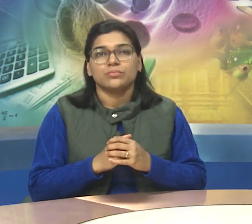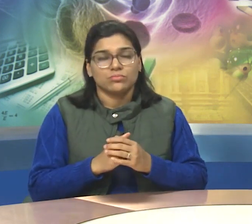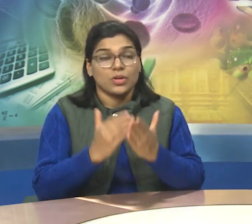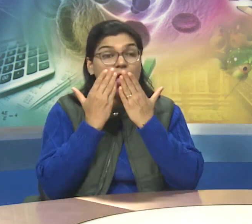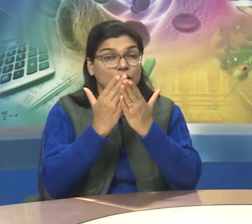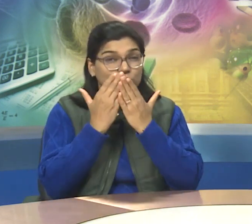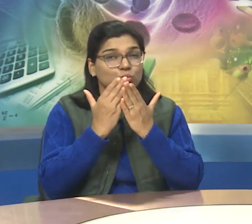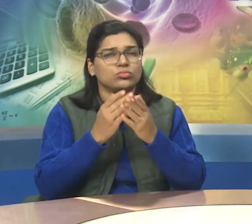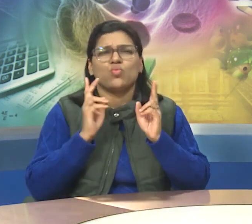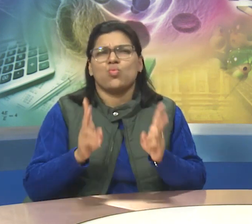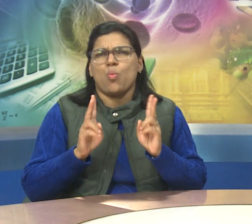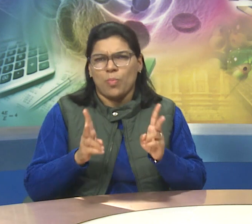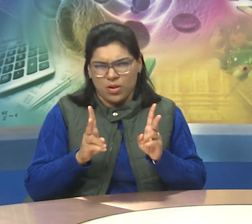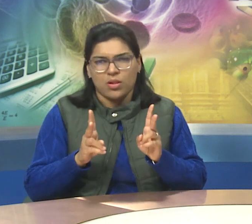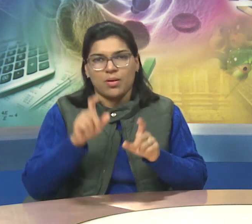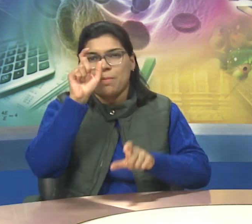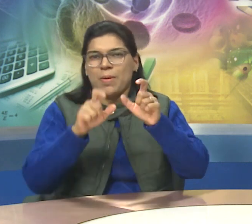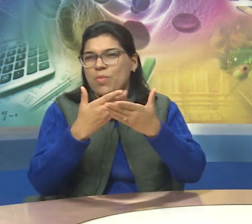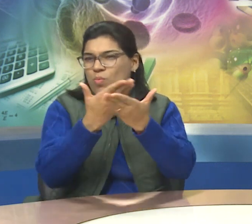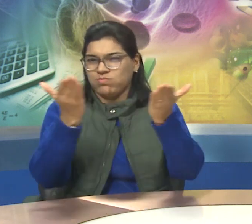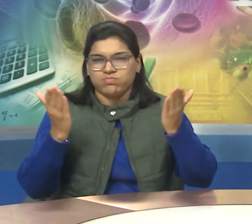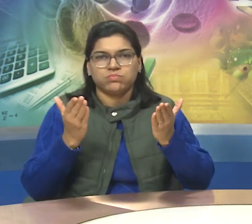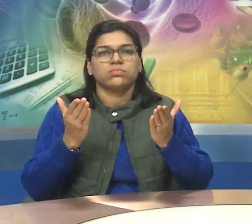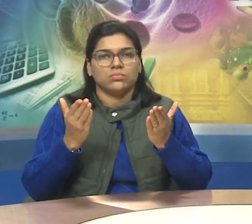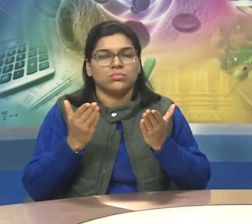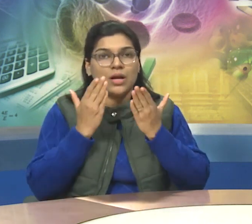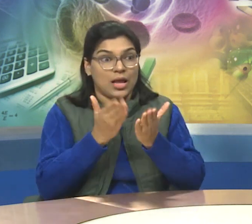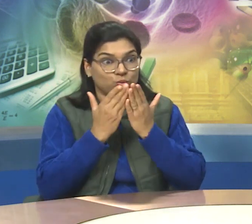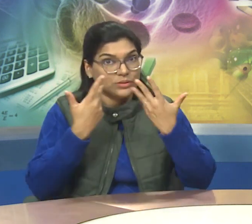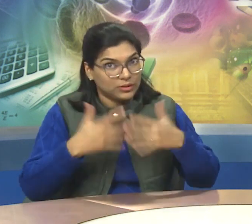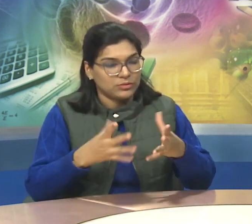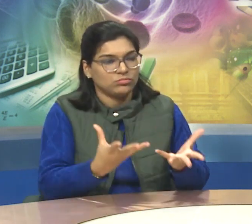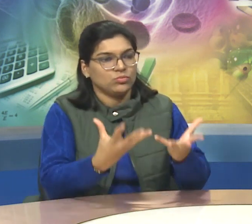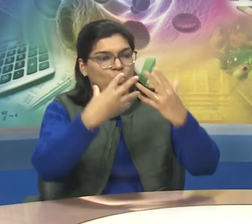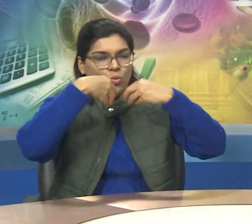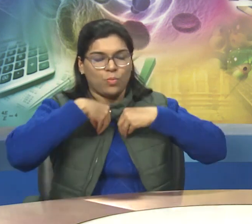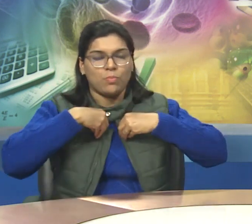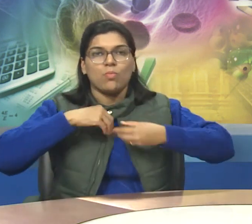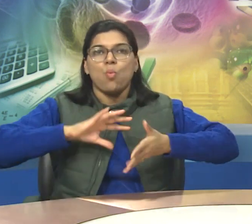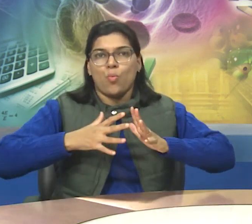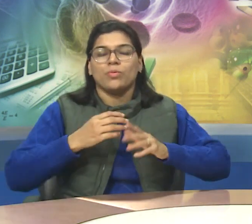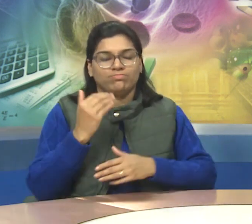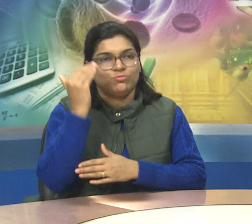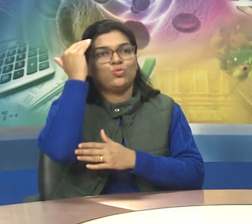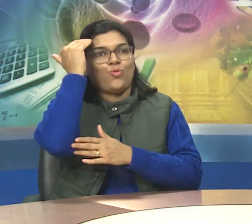But education as commonly understood